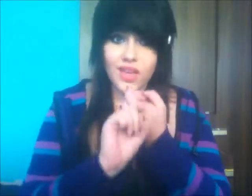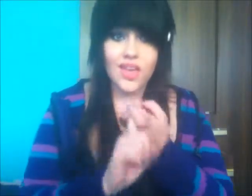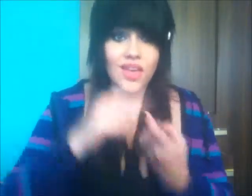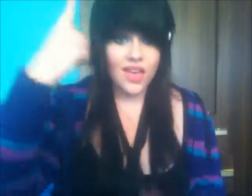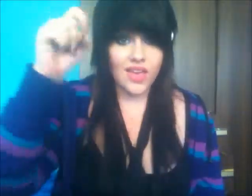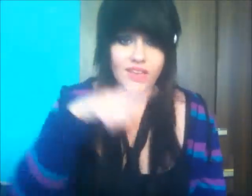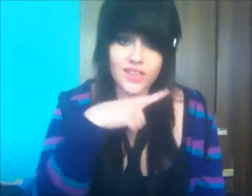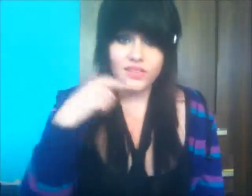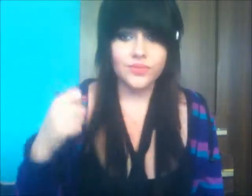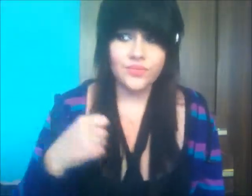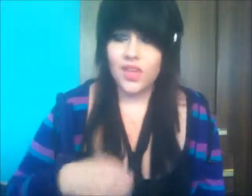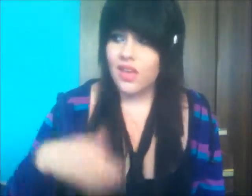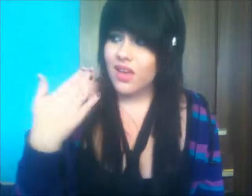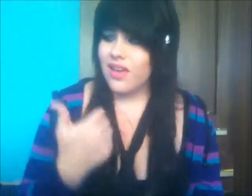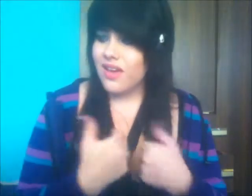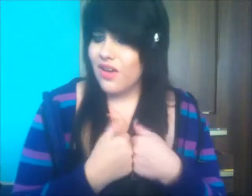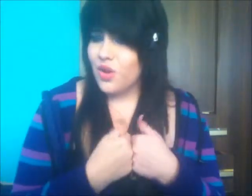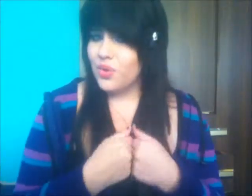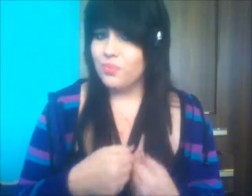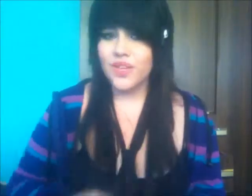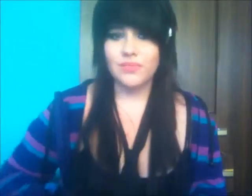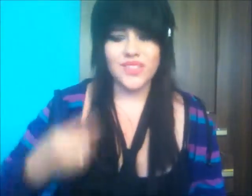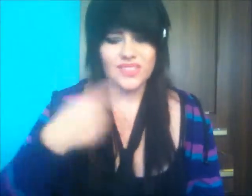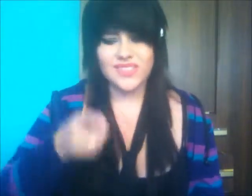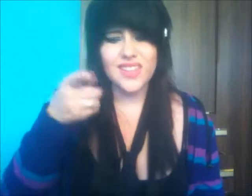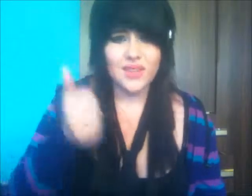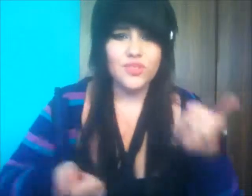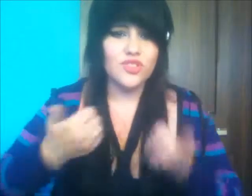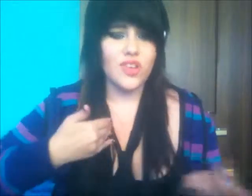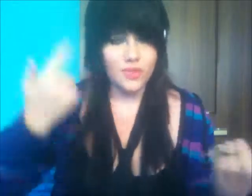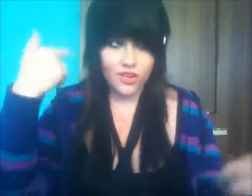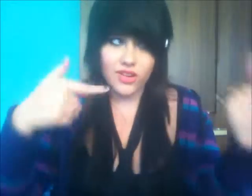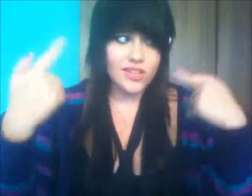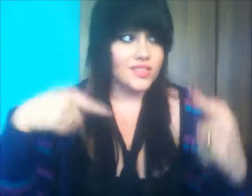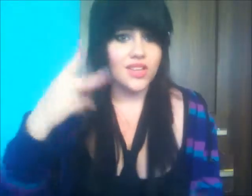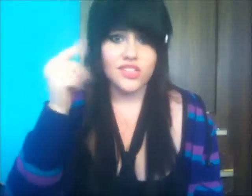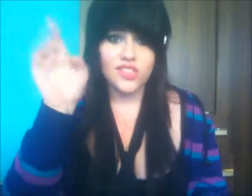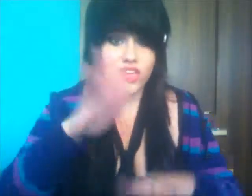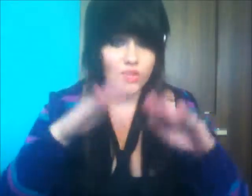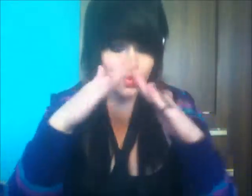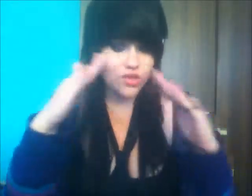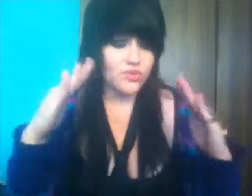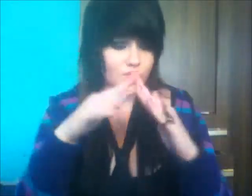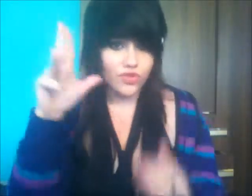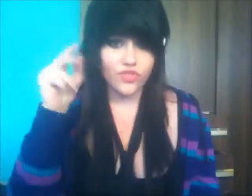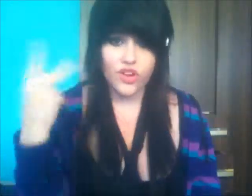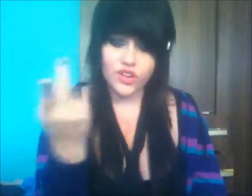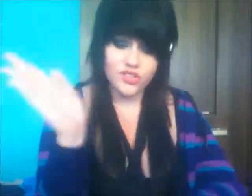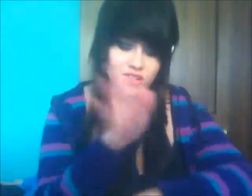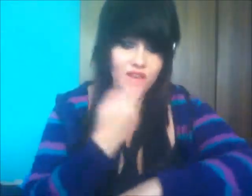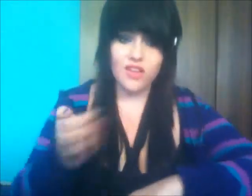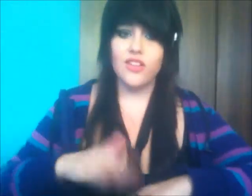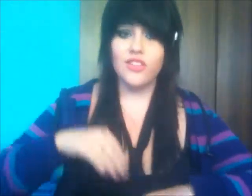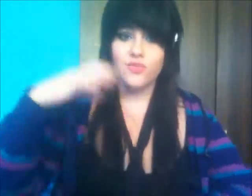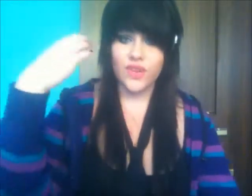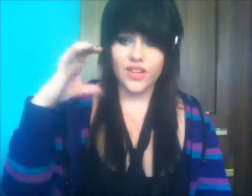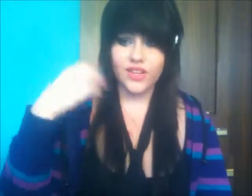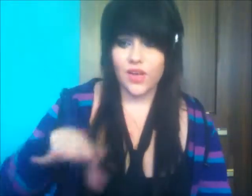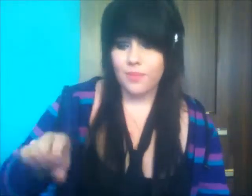hanging out to try Oh, baby, Sam, you're dropping crazy With something on the roof, but it's all on the radio